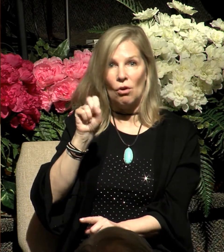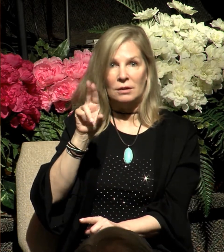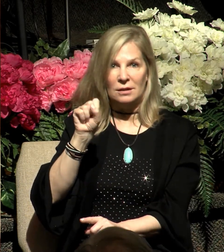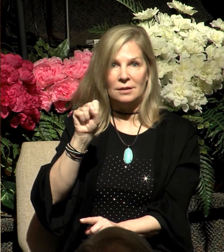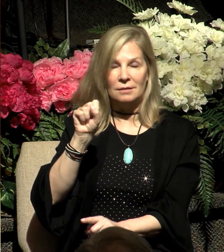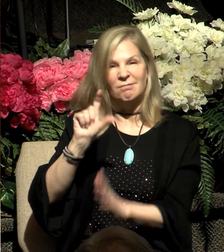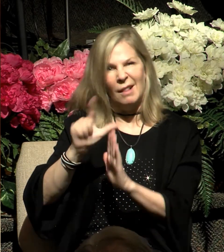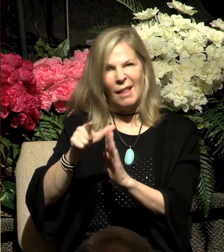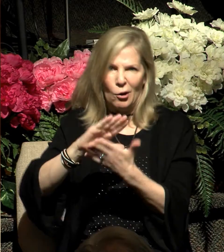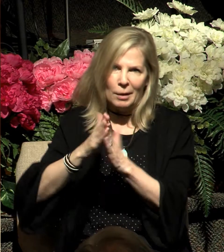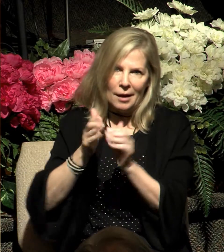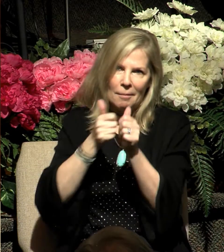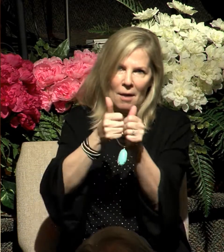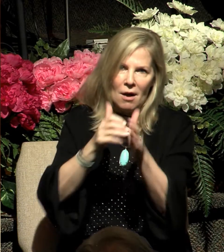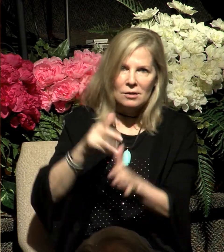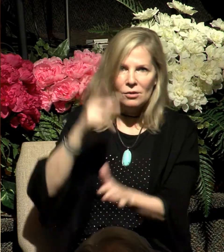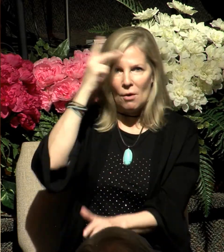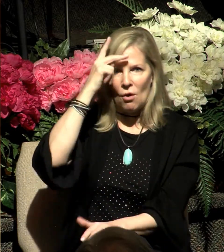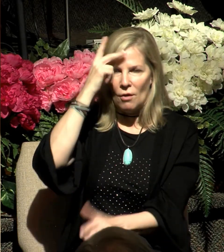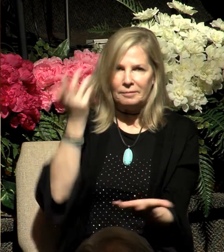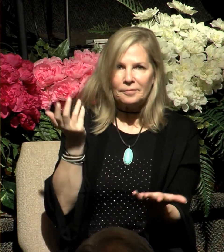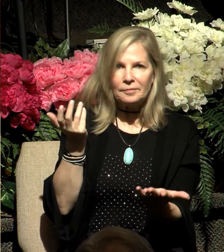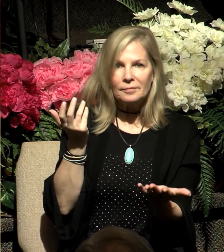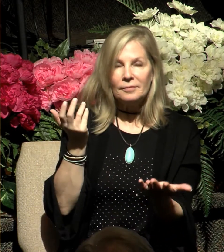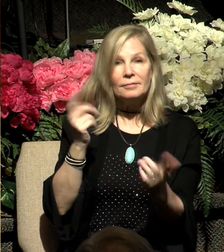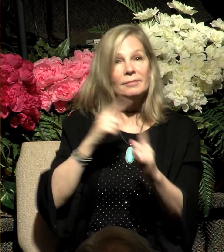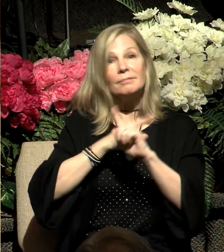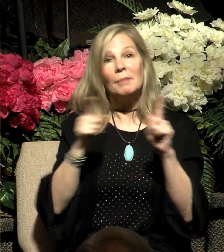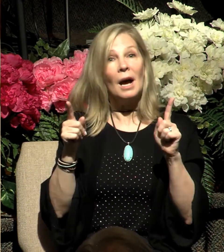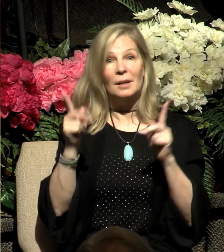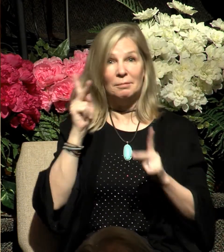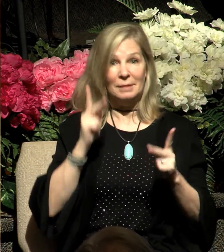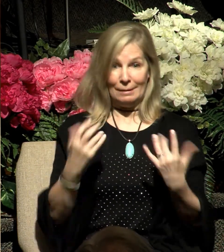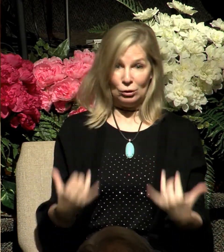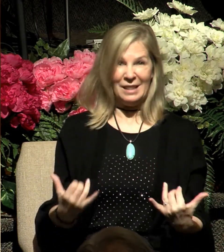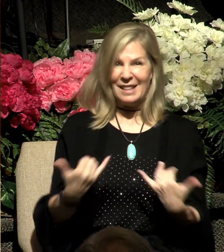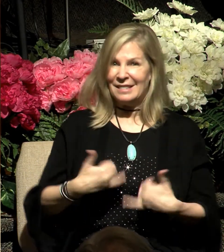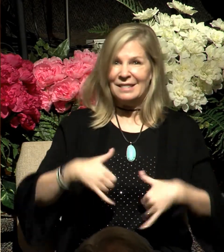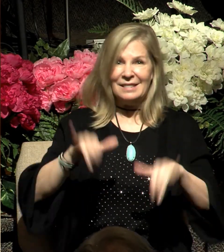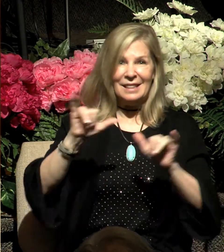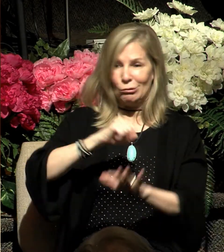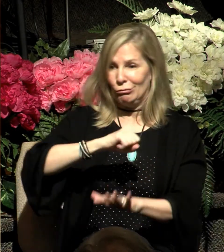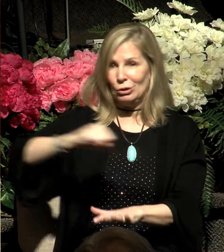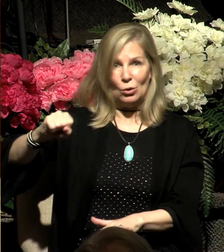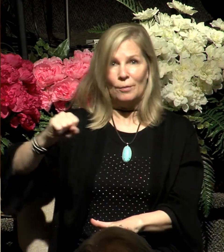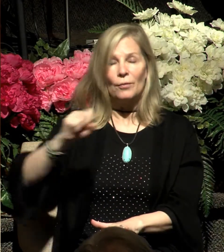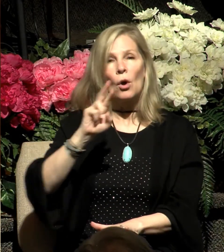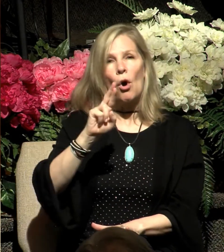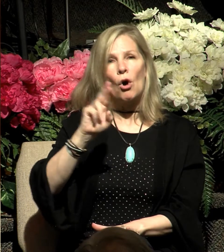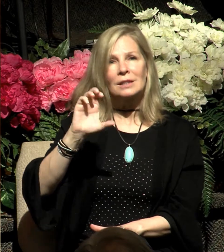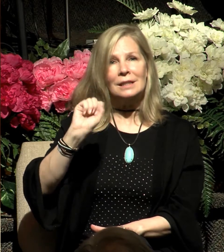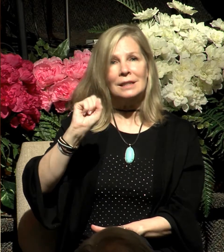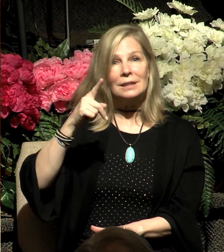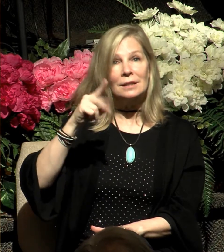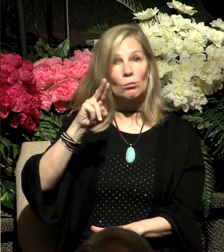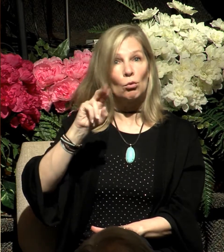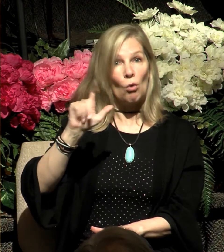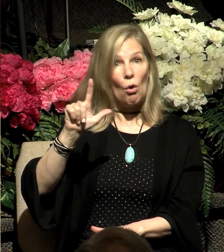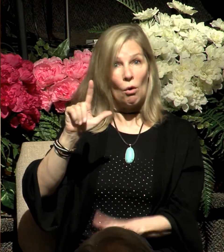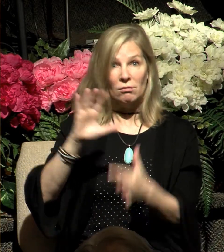to the Holy Spirit and people's resistance today to the Holy Spirit, theologian R.C. Sproul wrote these words. He